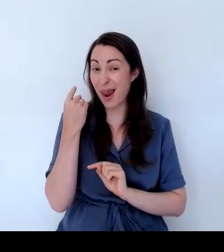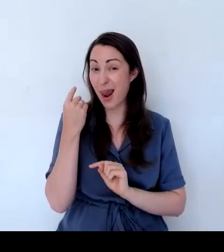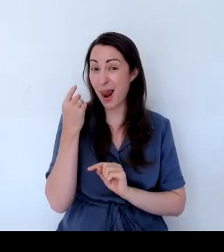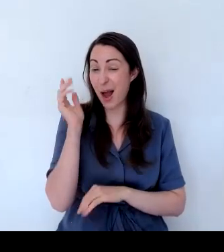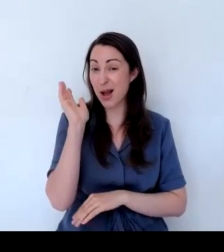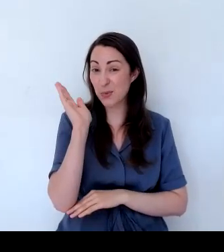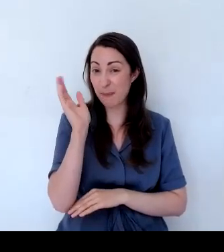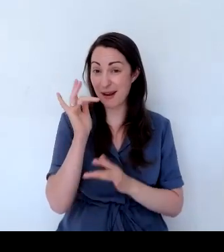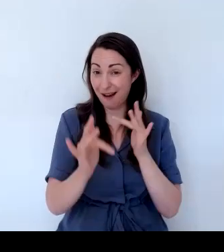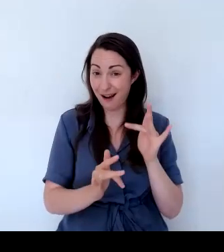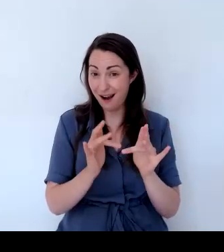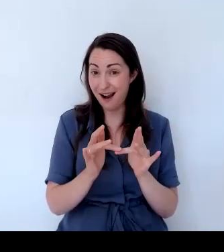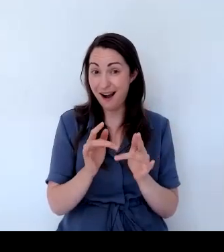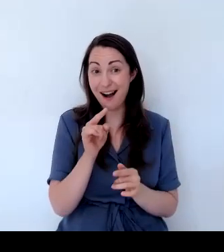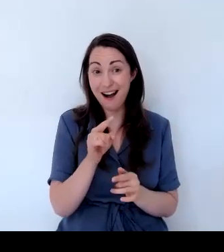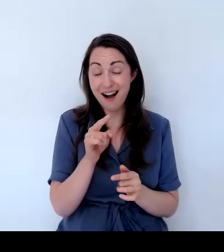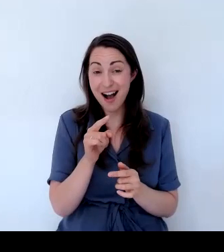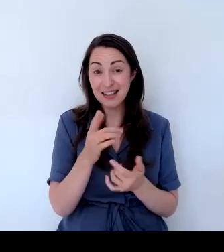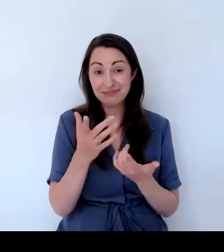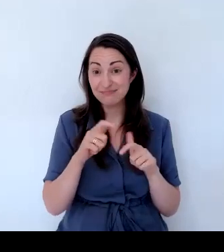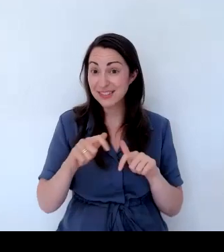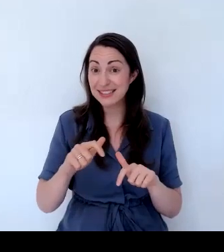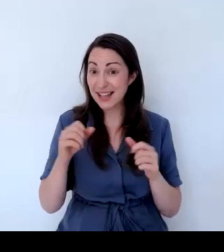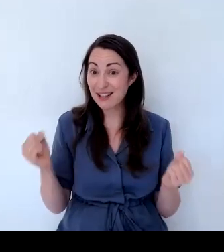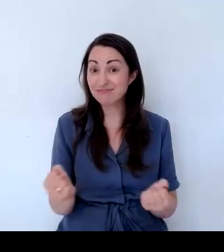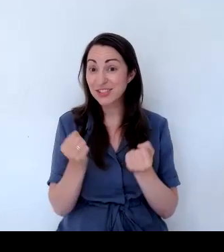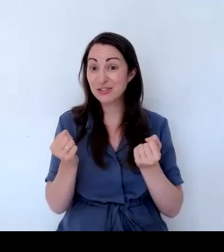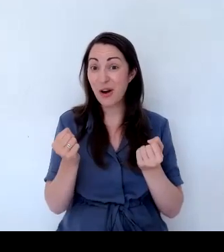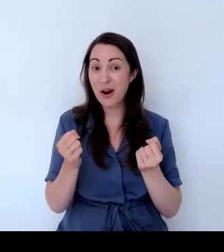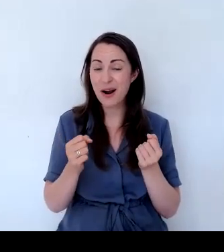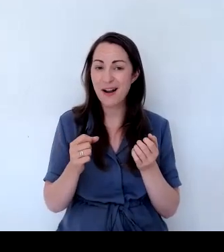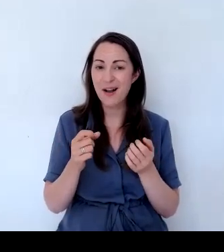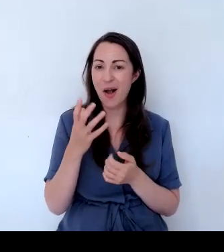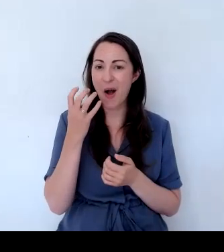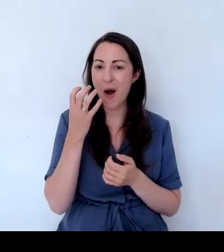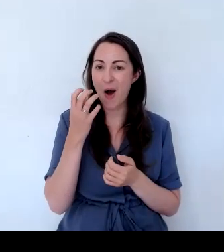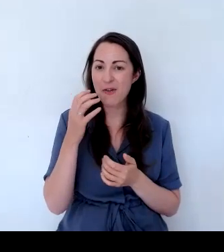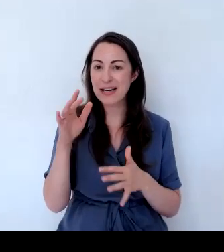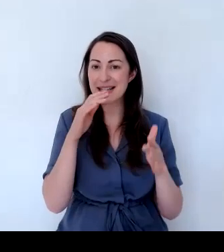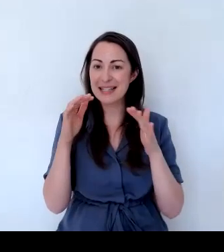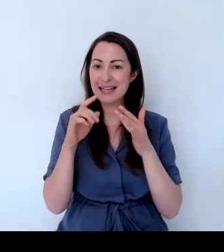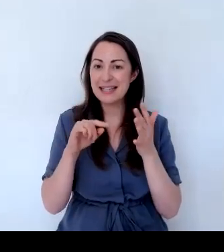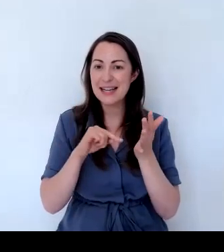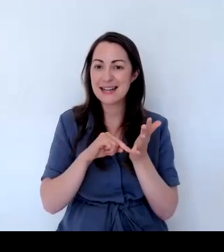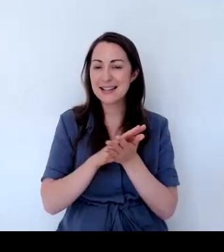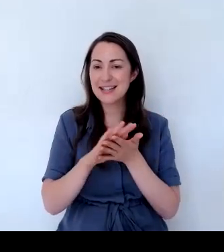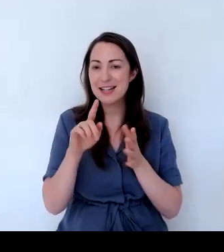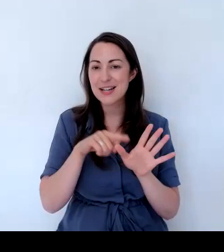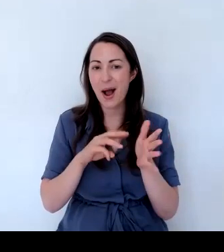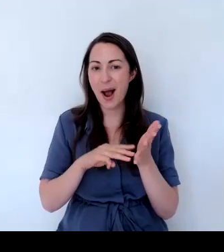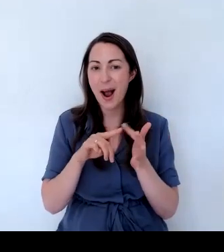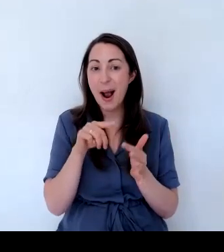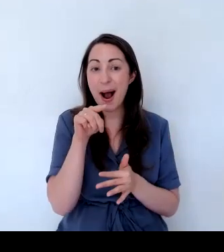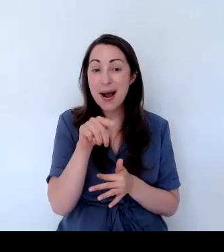thyme is still going strong. The bugle hasn't just flowered yet, but it's getting there. Again, russeting